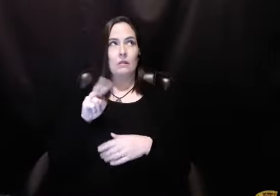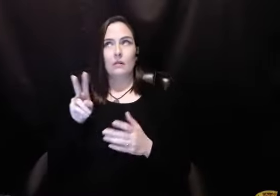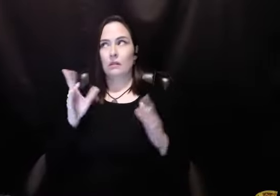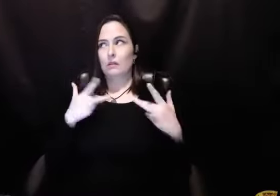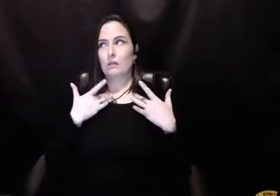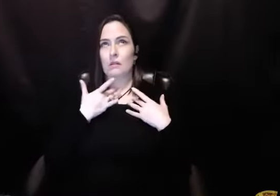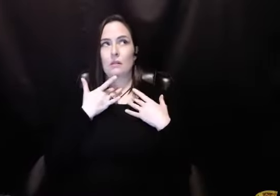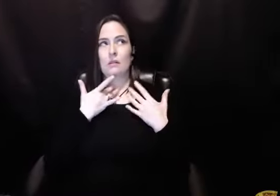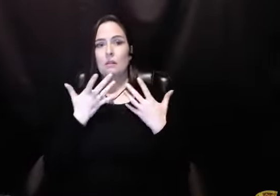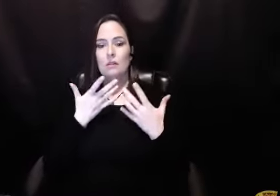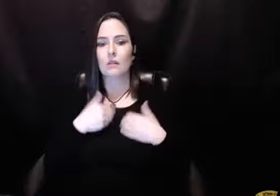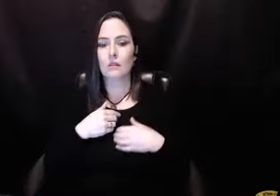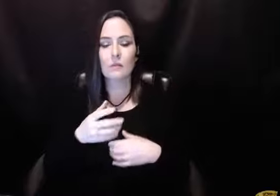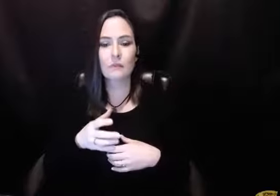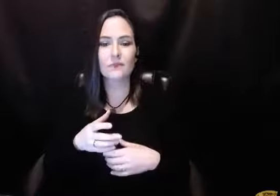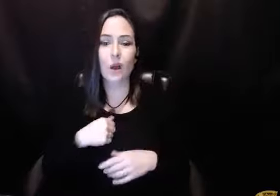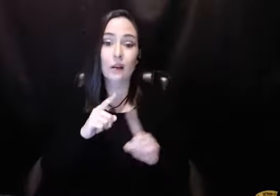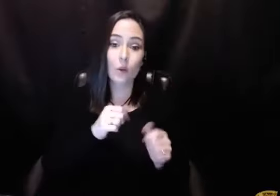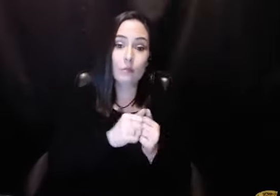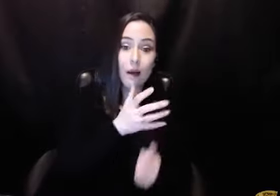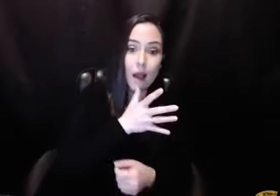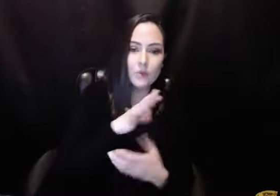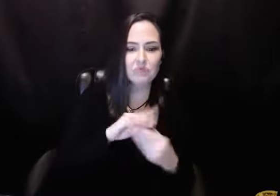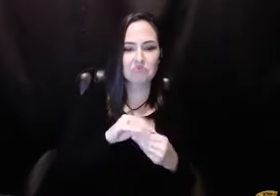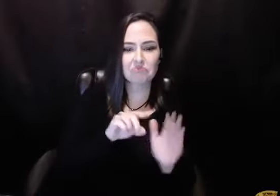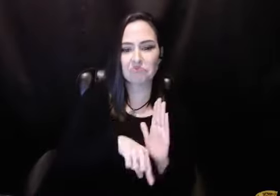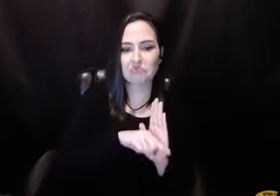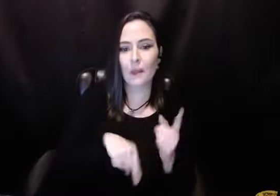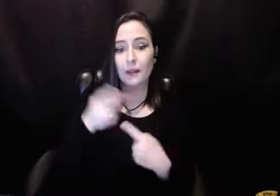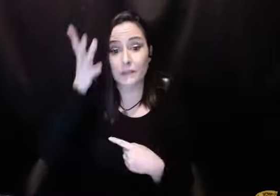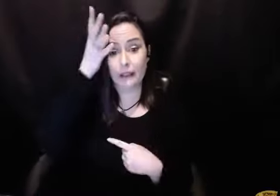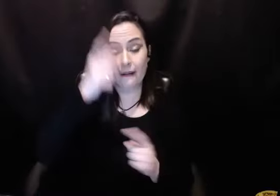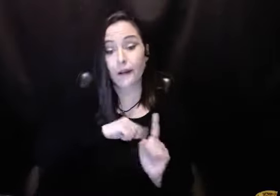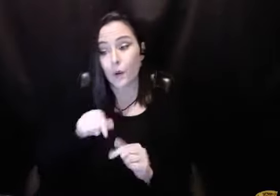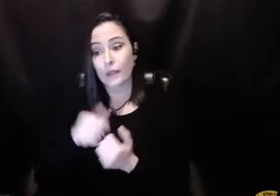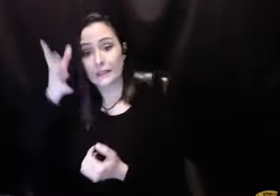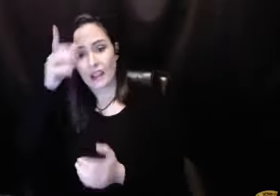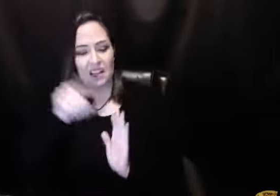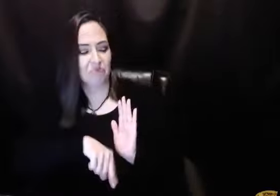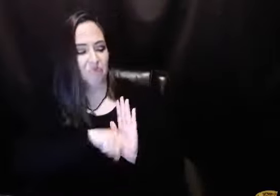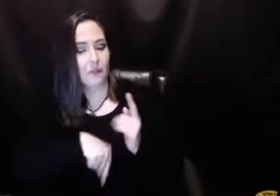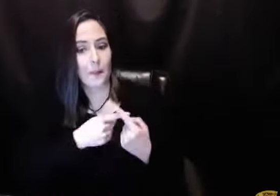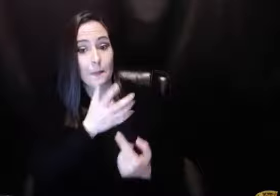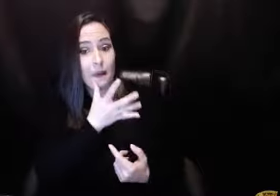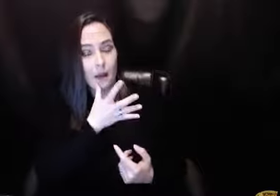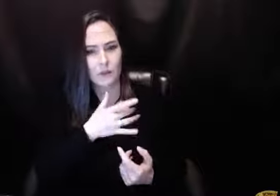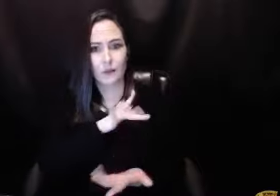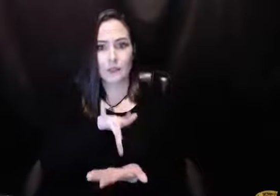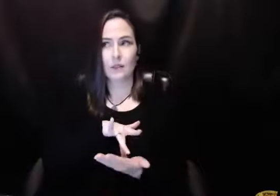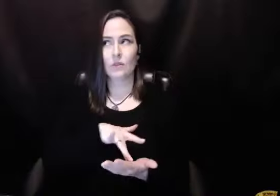place to be. And then it was like, as time went on, mom would talk to me about dad. Dad would talk to me about mom. So, I was firmly in the